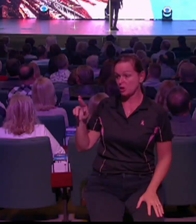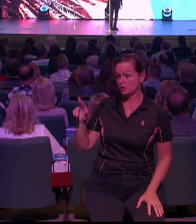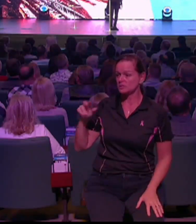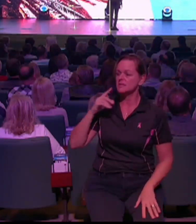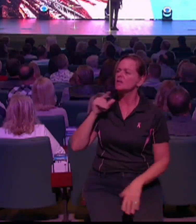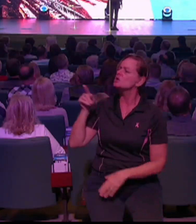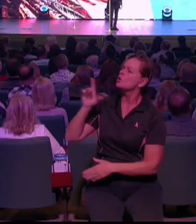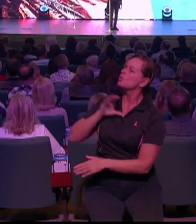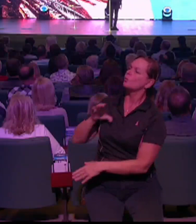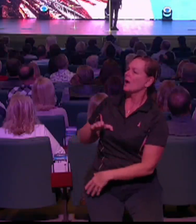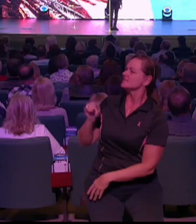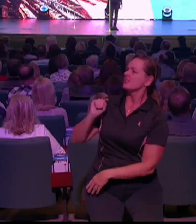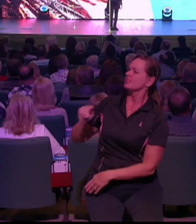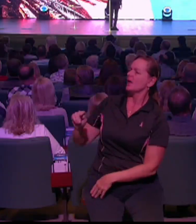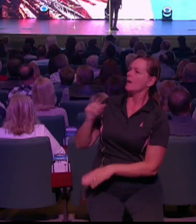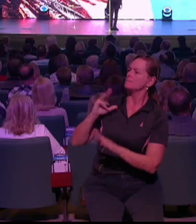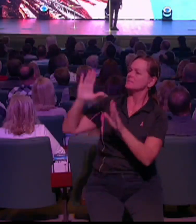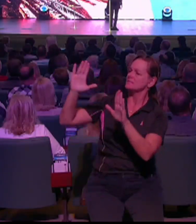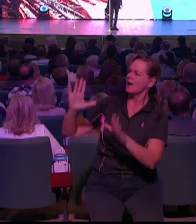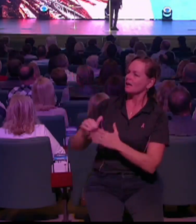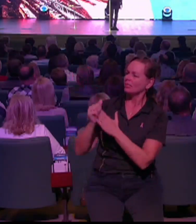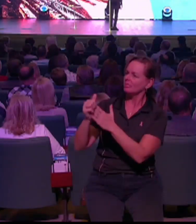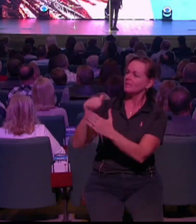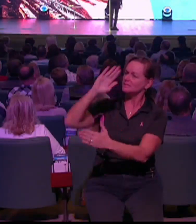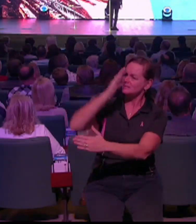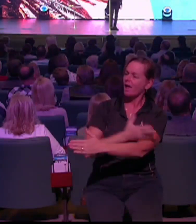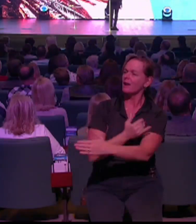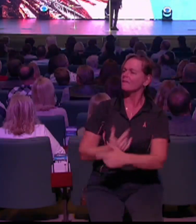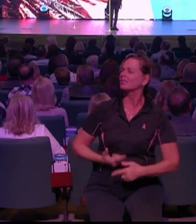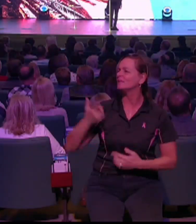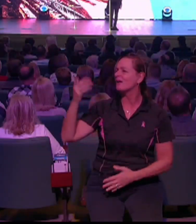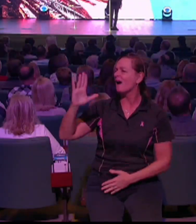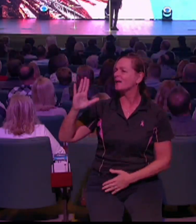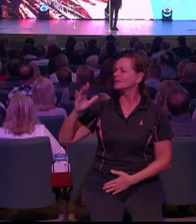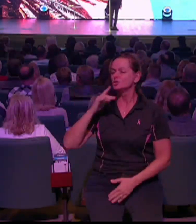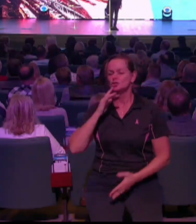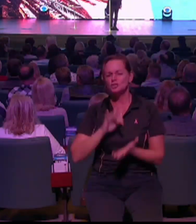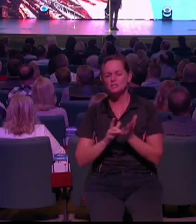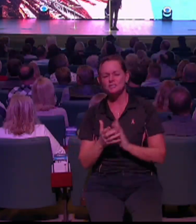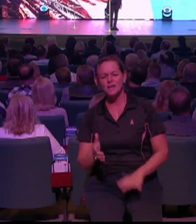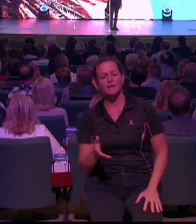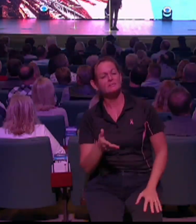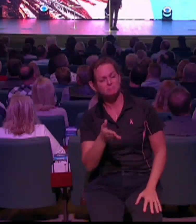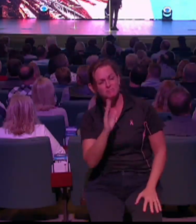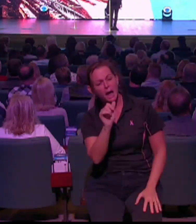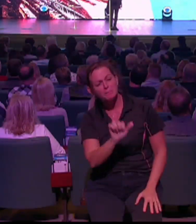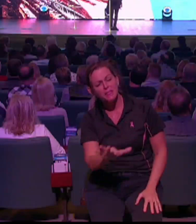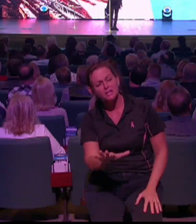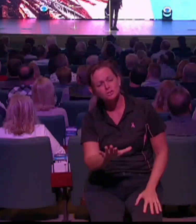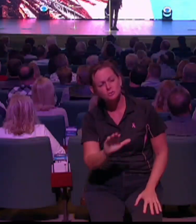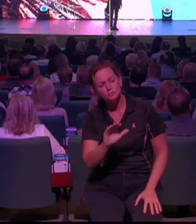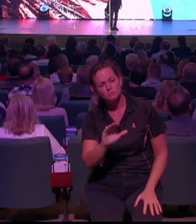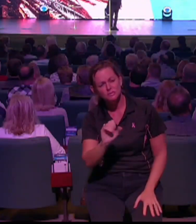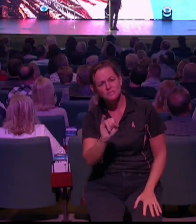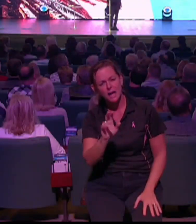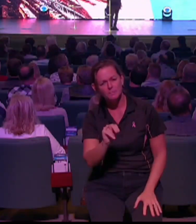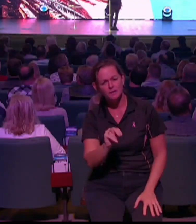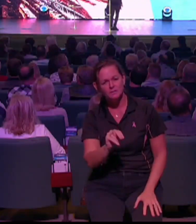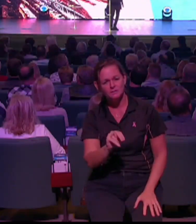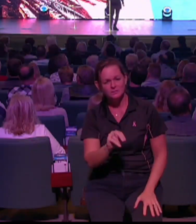Messiah, the Son of the living God. Jesus came back and said, God bless you, Simon, son of Jonah. You didn't get that answer out of a